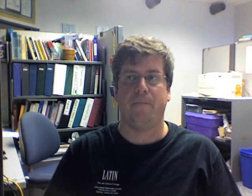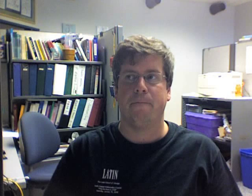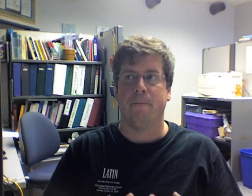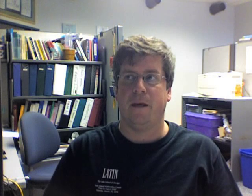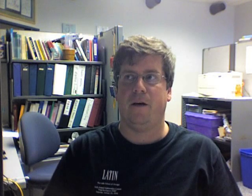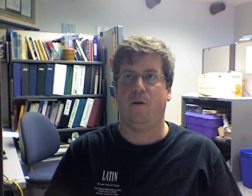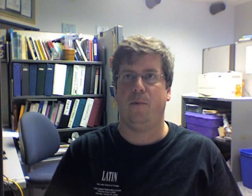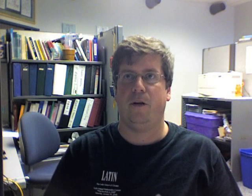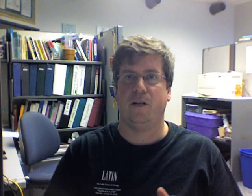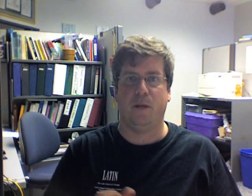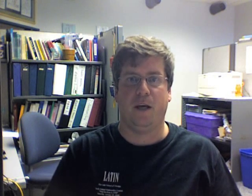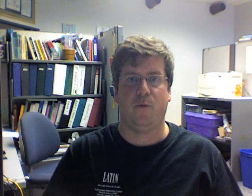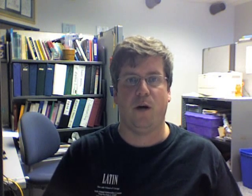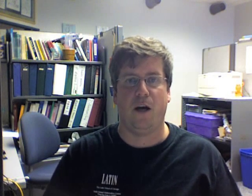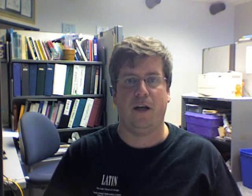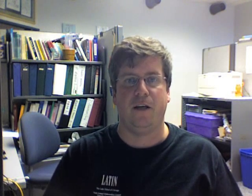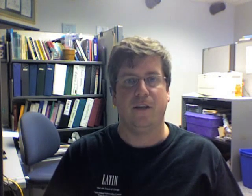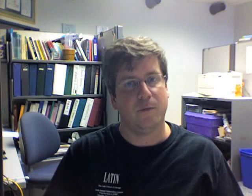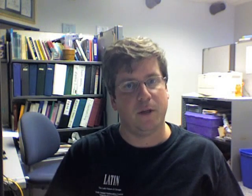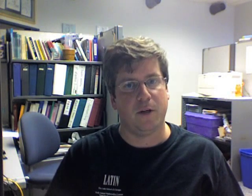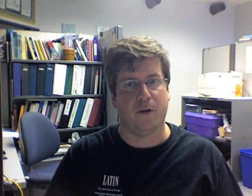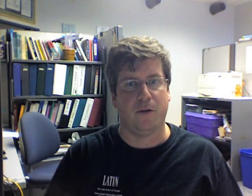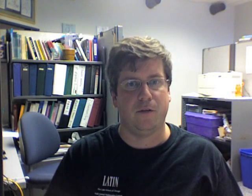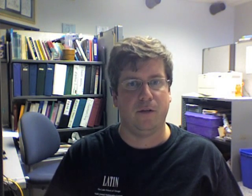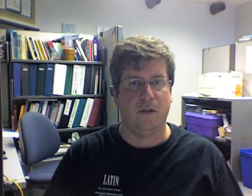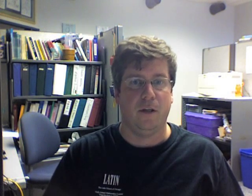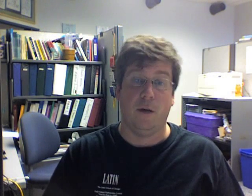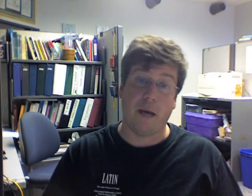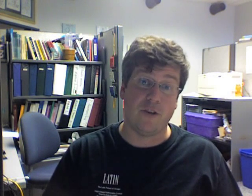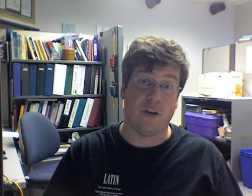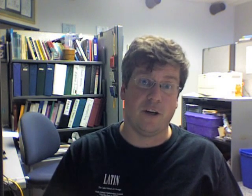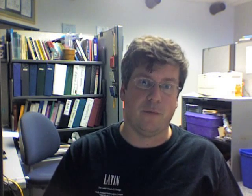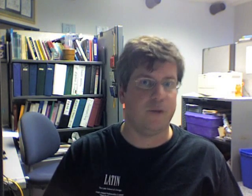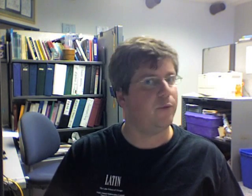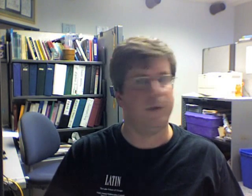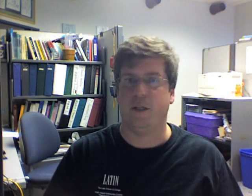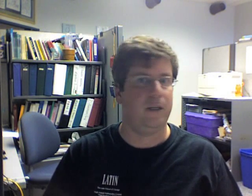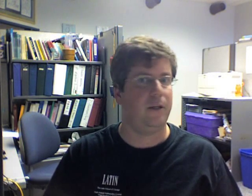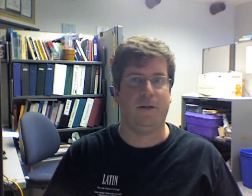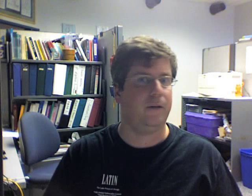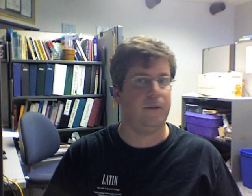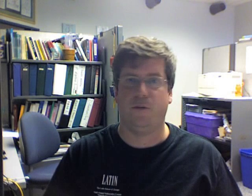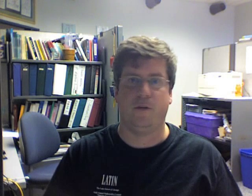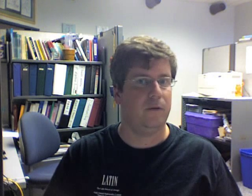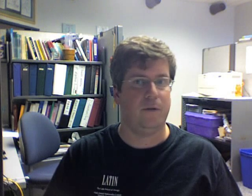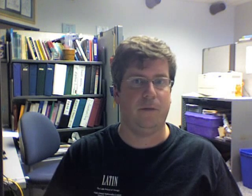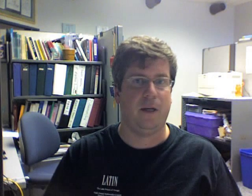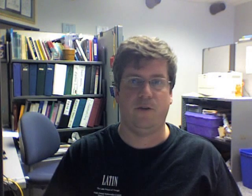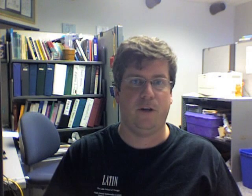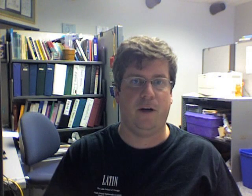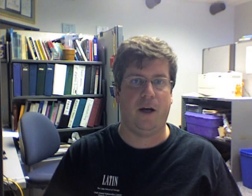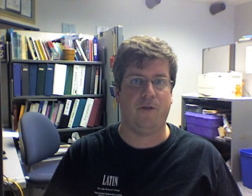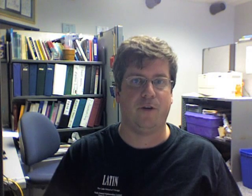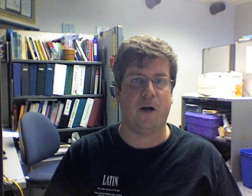help explain why something called imaginary numbers really aren't so imaginary after all.